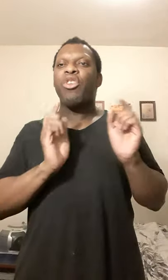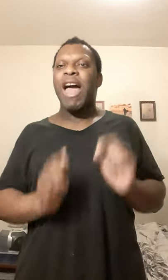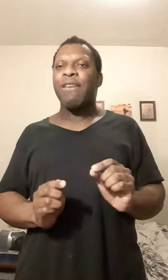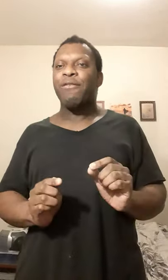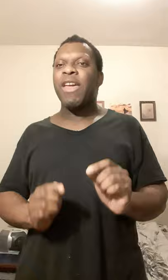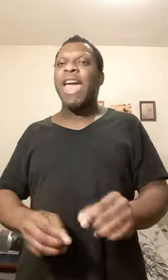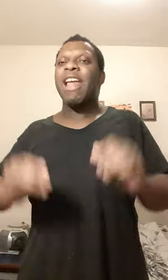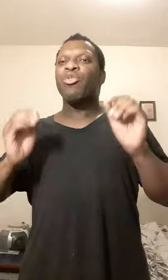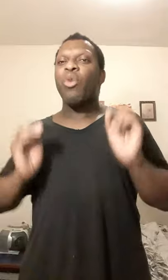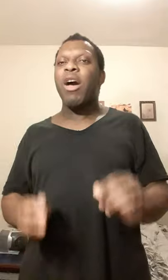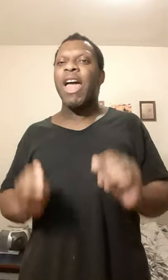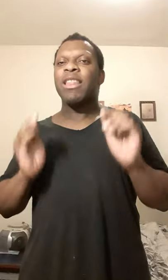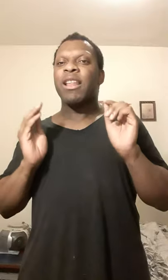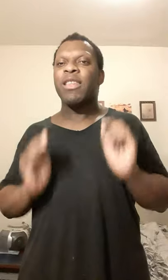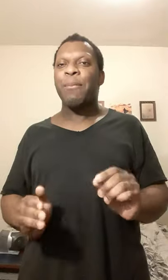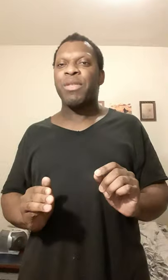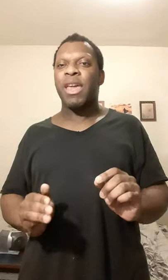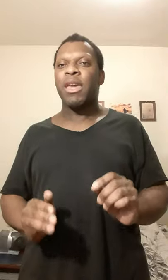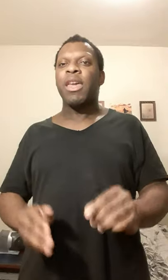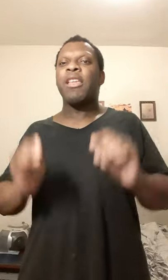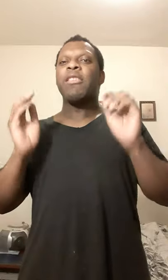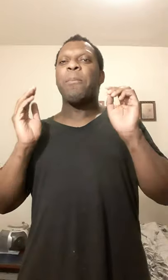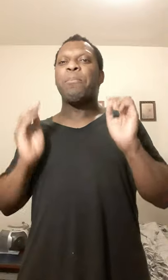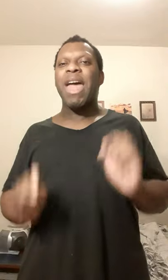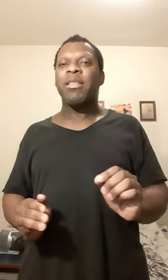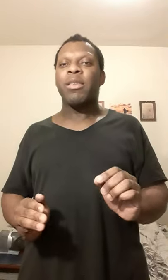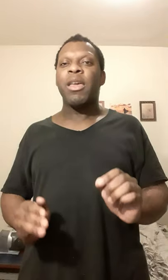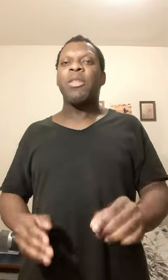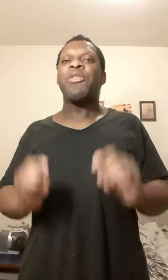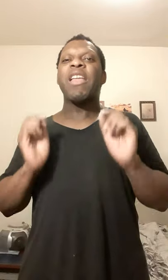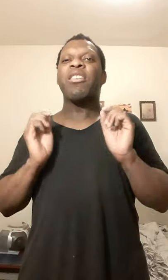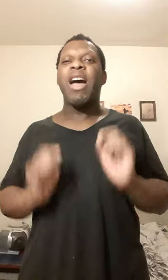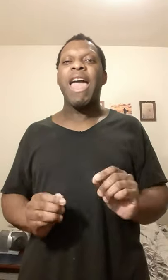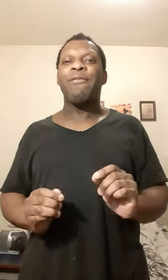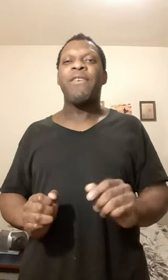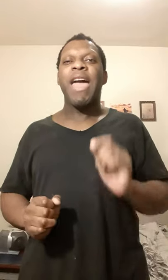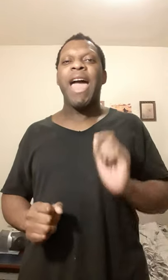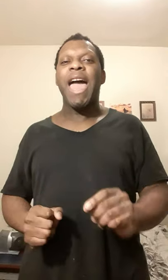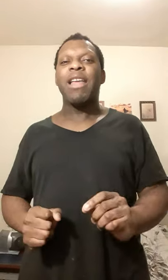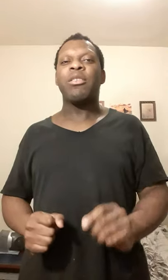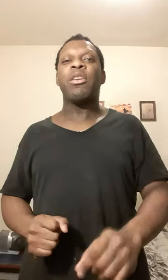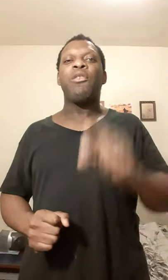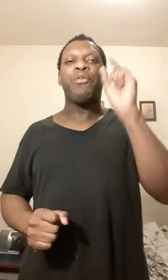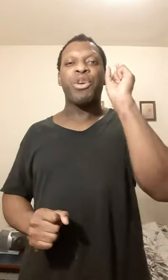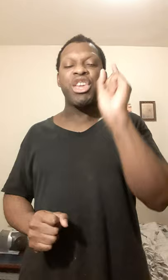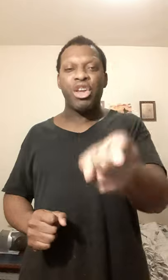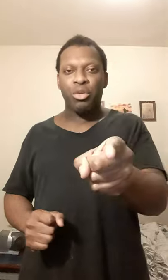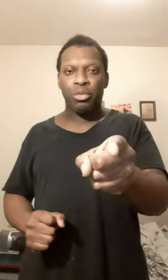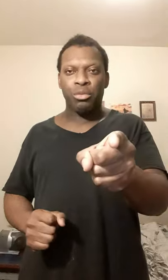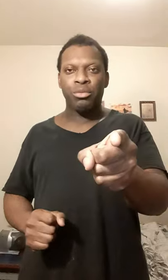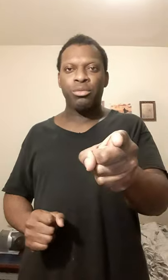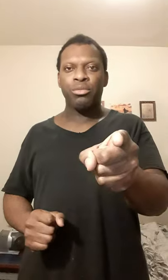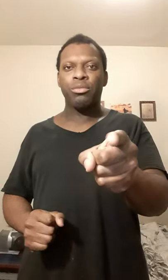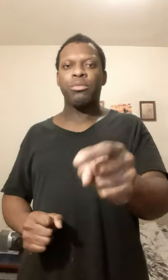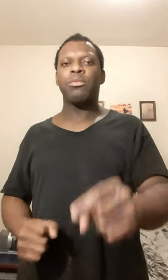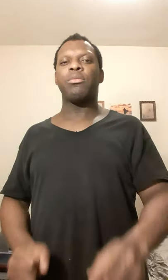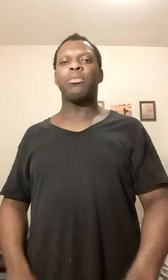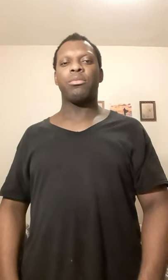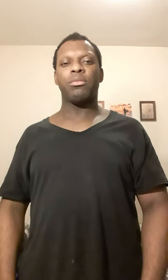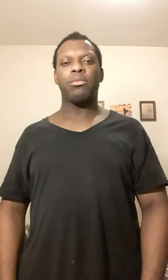life as well as accepting the best that life has for you. All